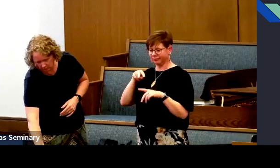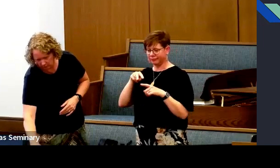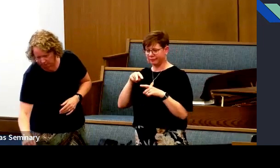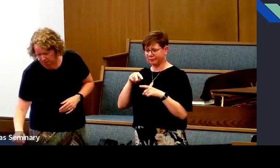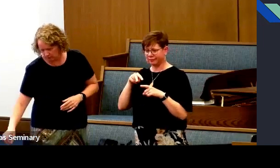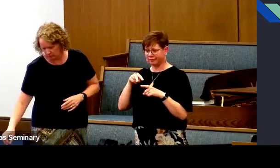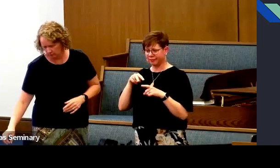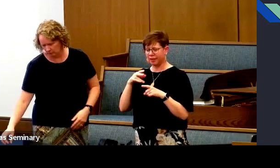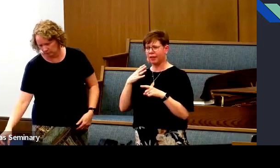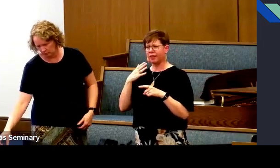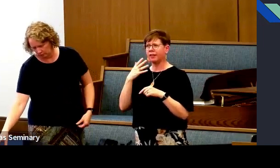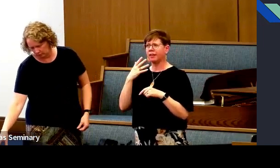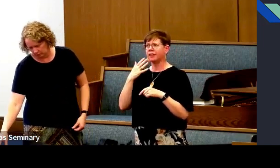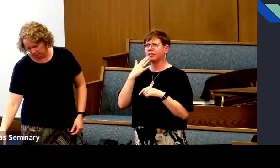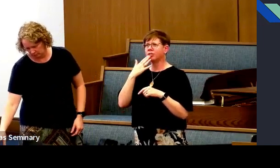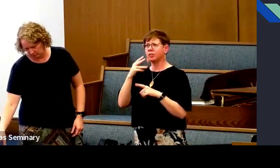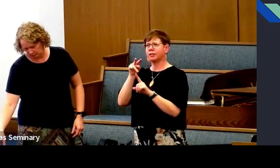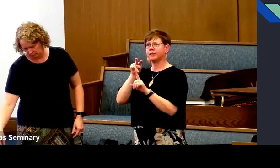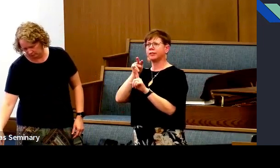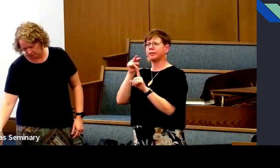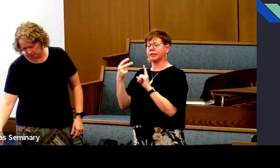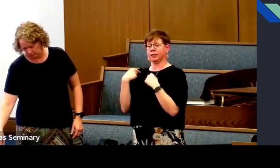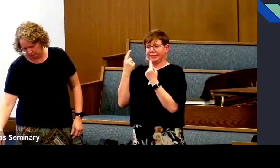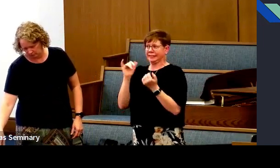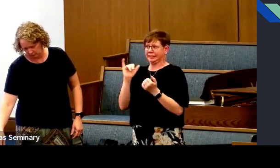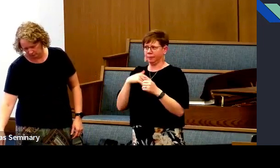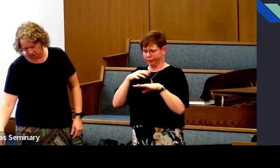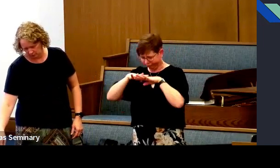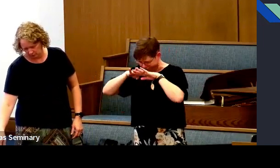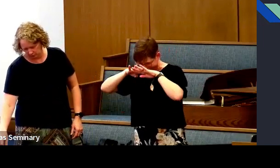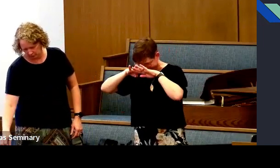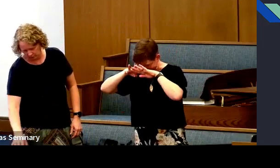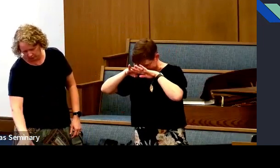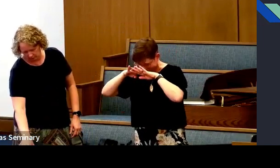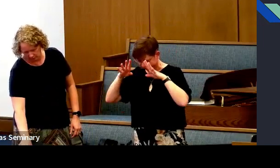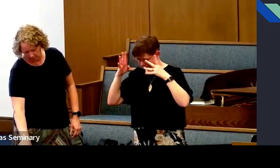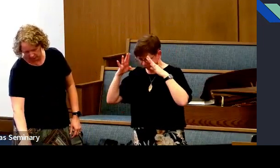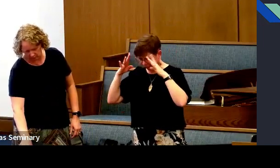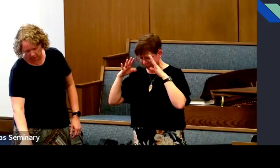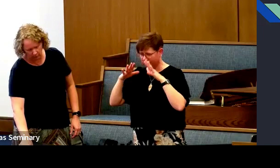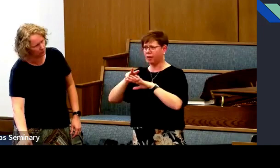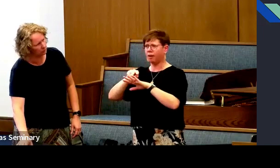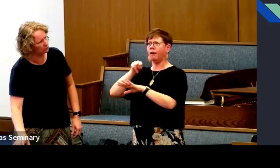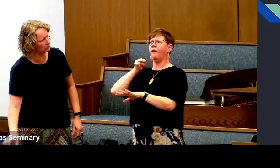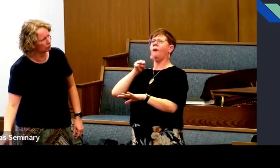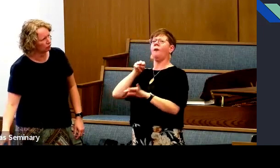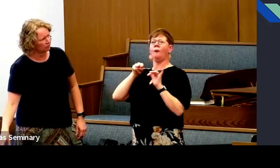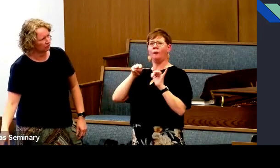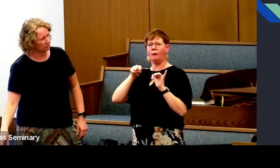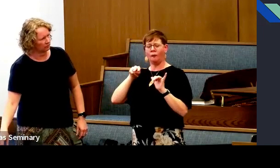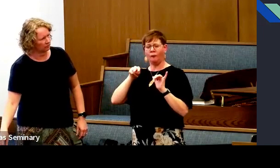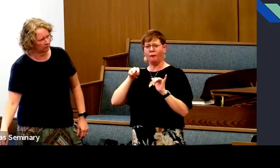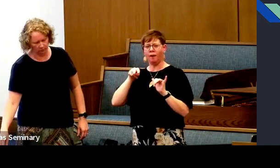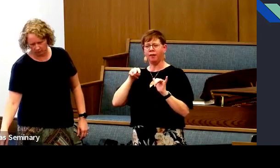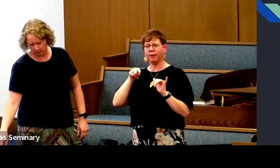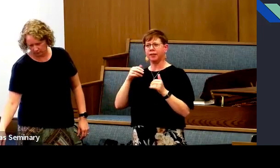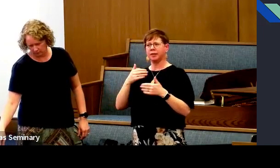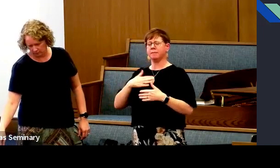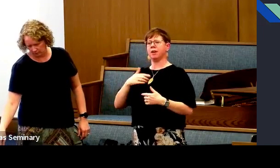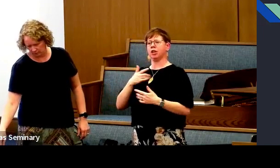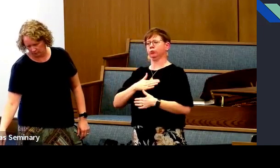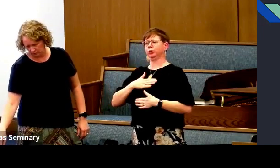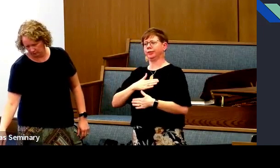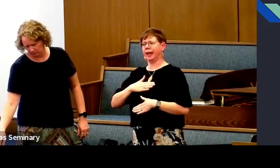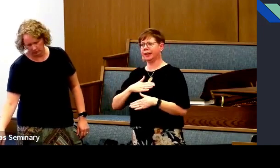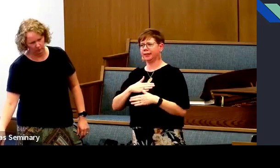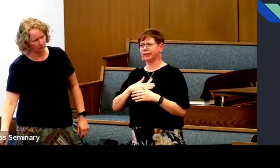As you step back from that and you take a look, whereas close up, it can